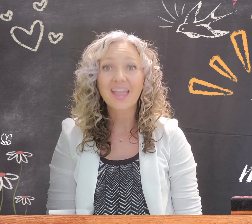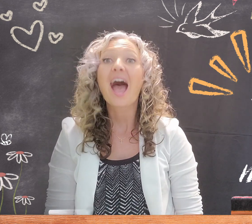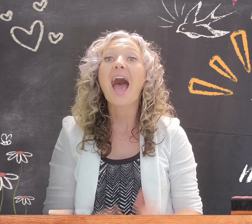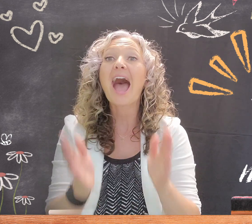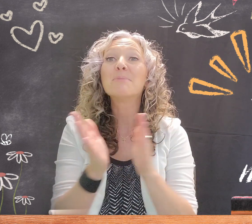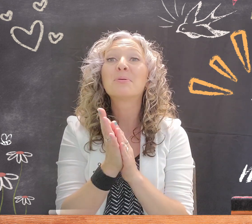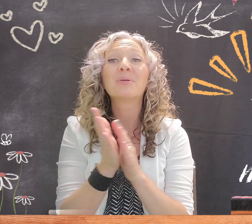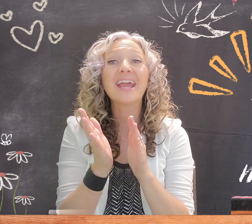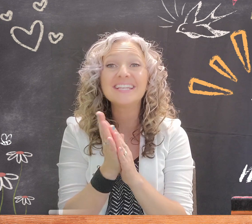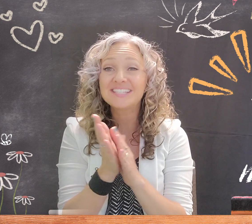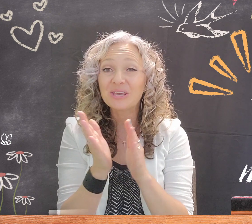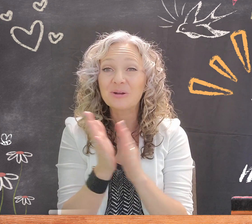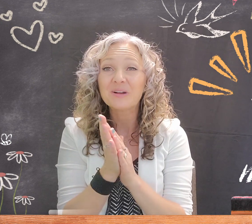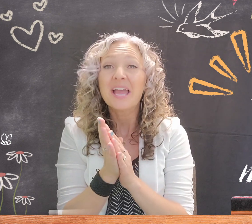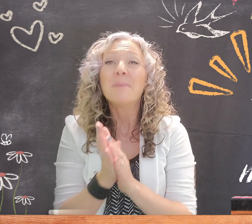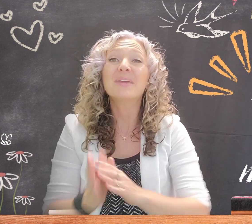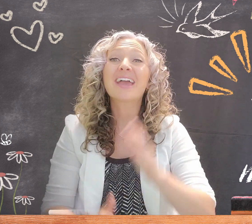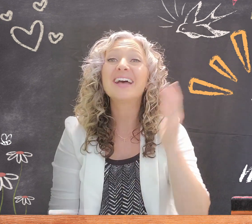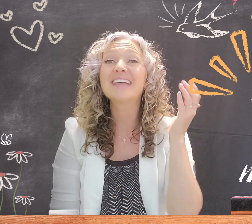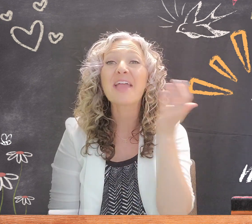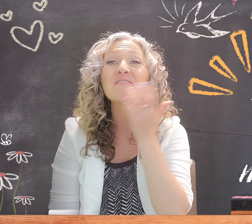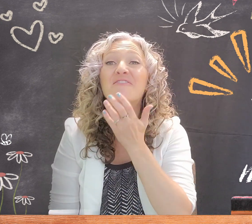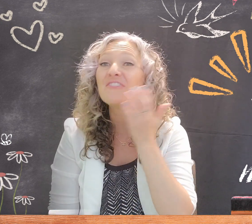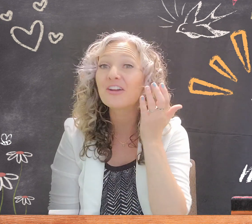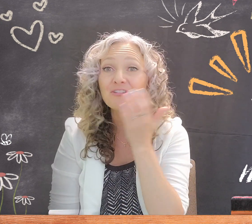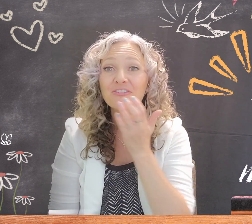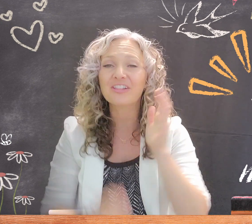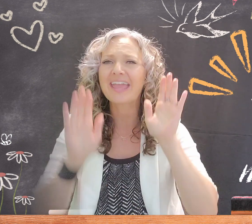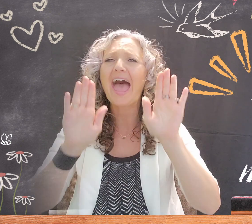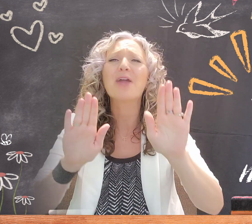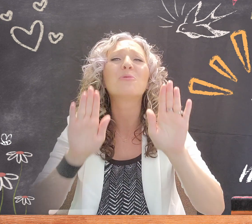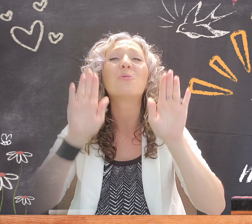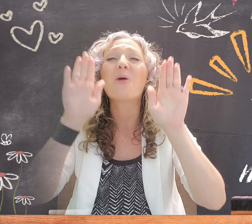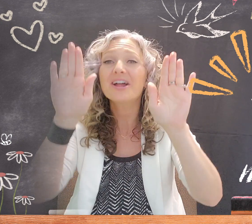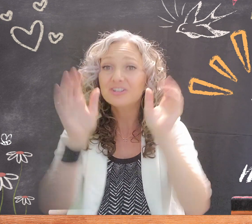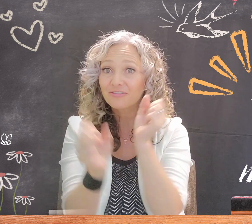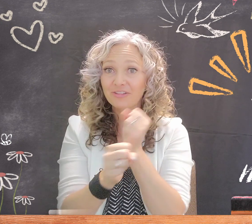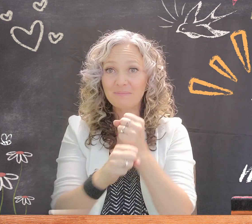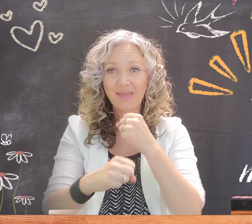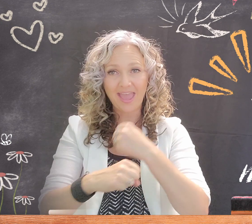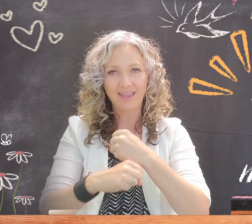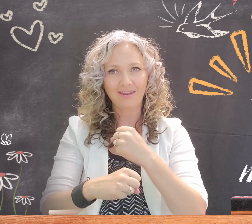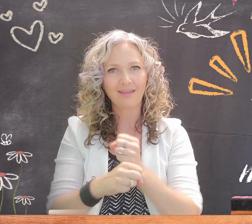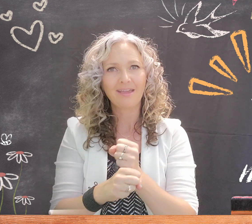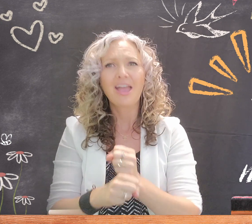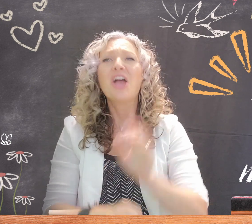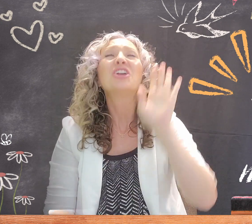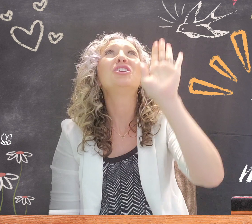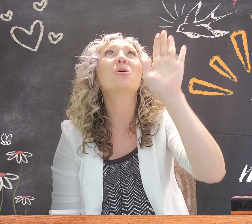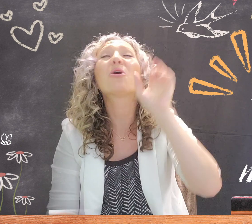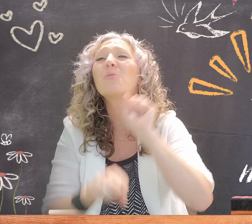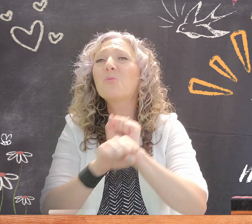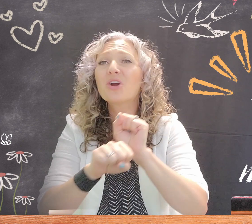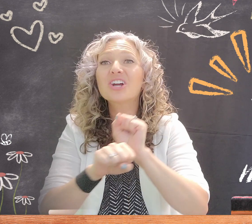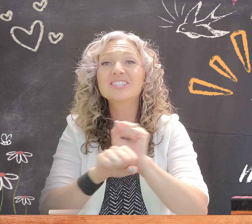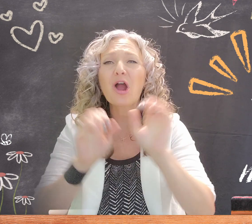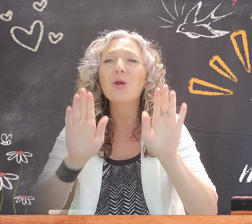I praise you because I am fearfully and wonderfully made. Your works are